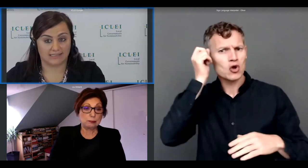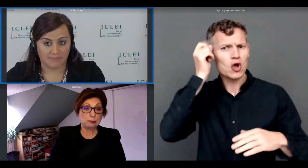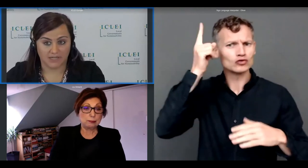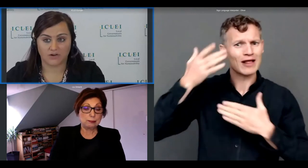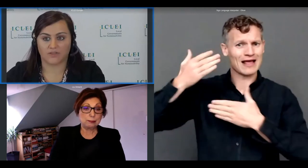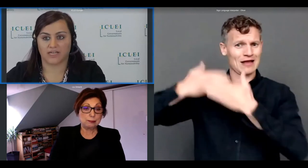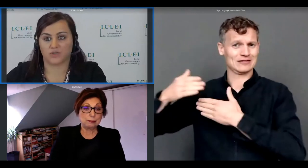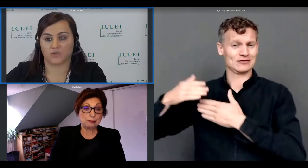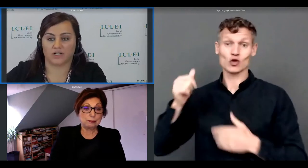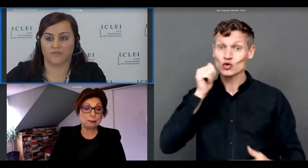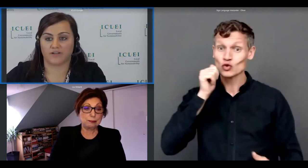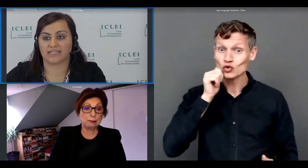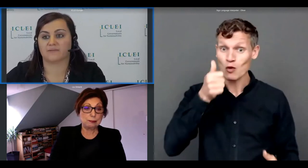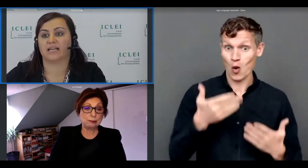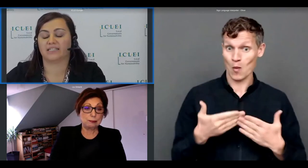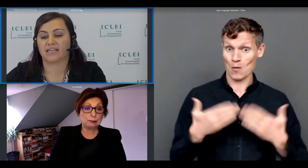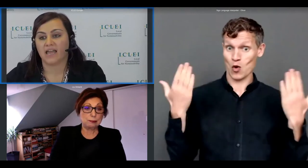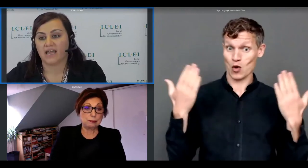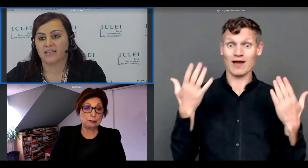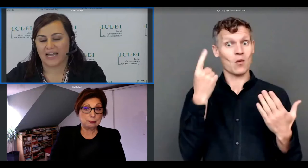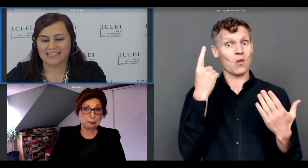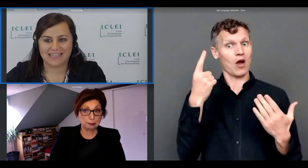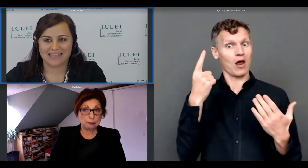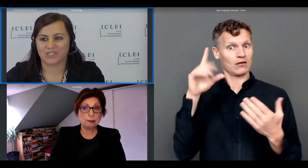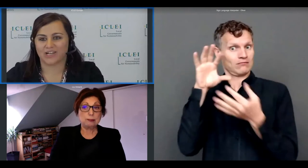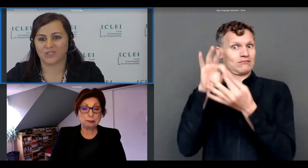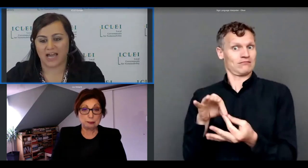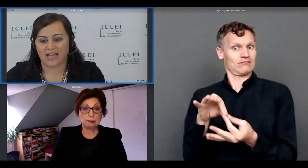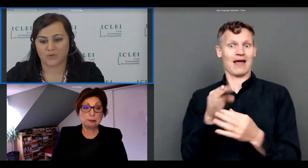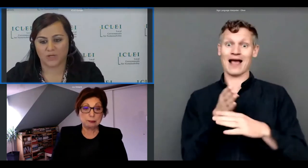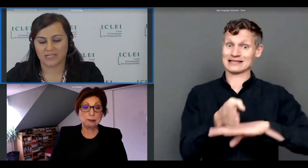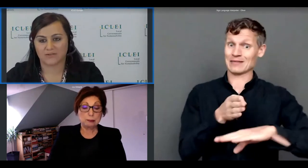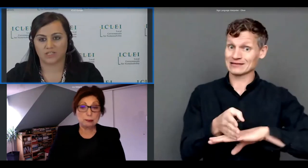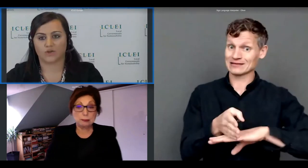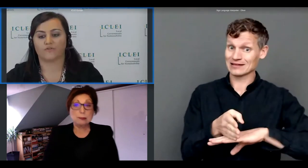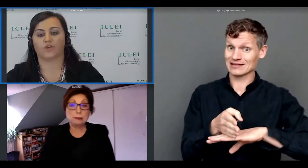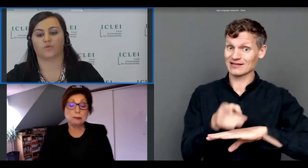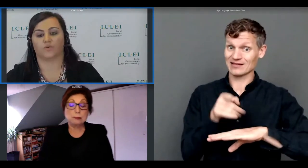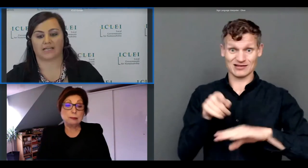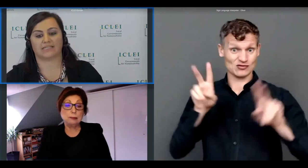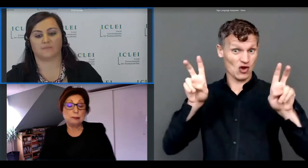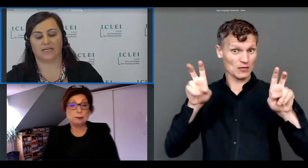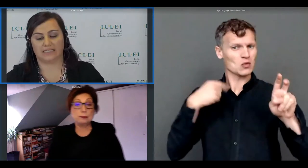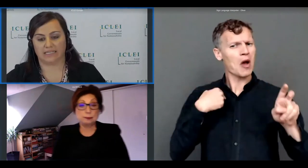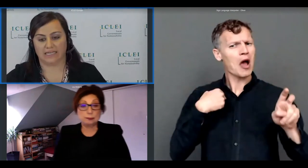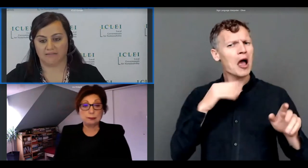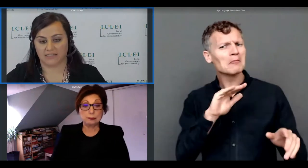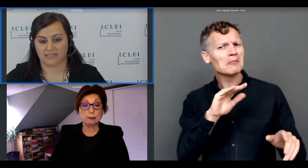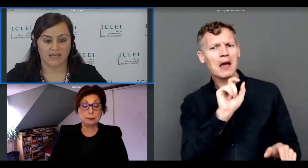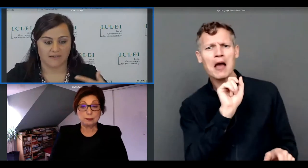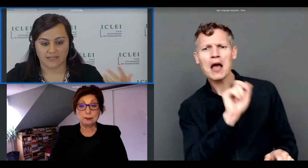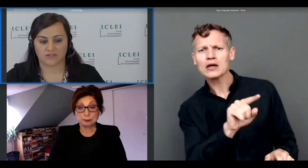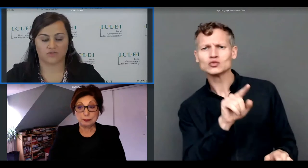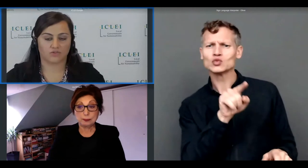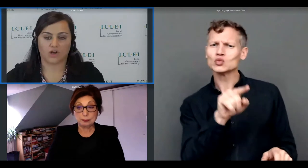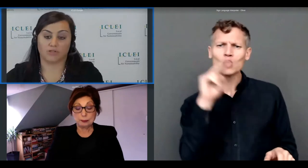seminar on the issue on of accessibility so i take this chance to ask what is what is your view on accessibility in these